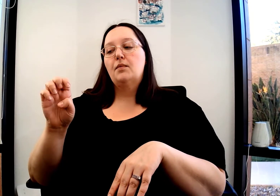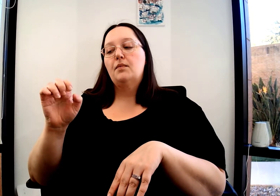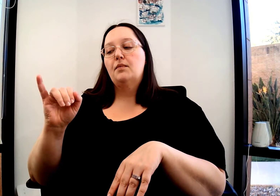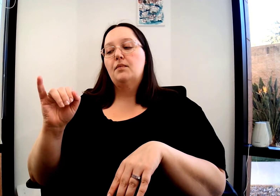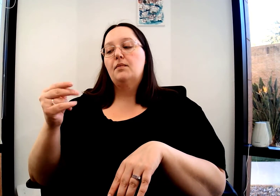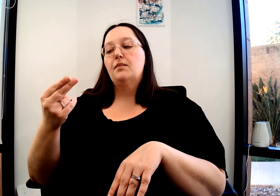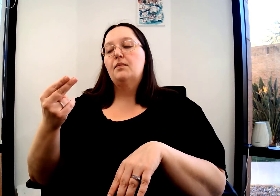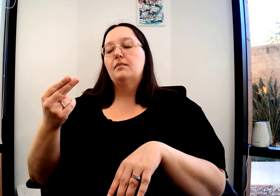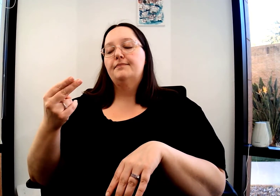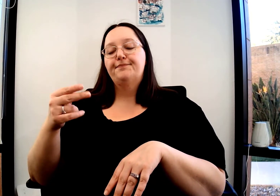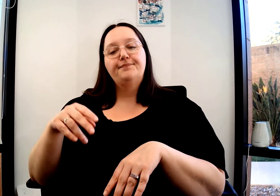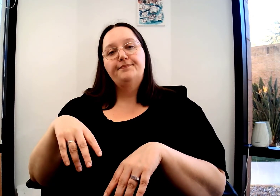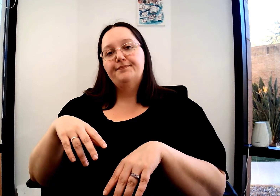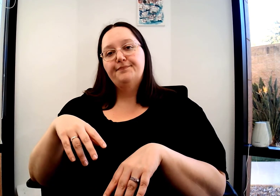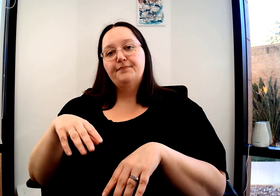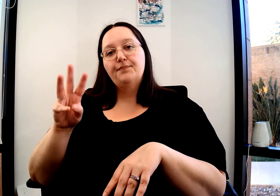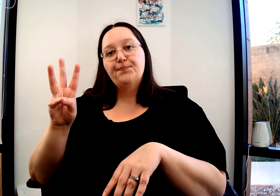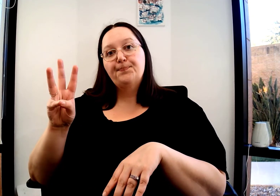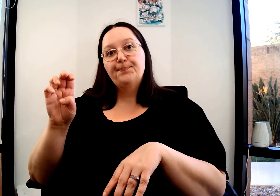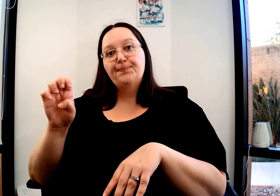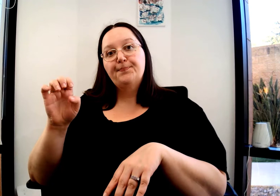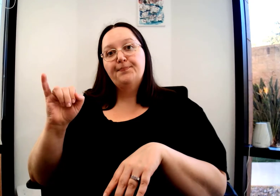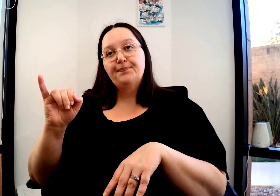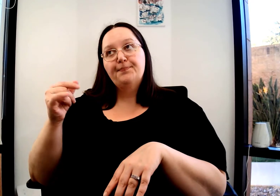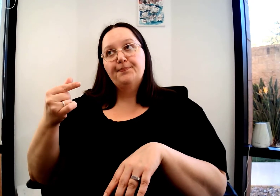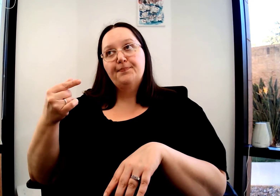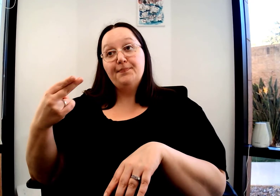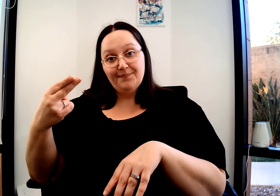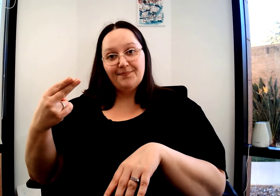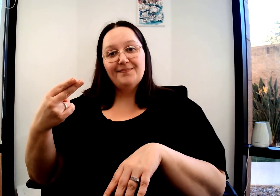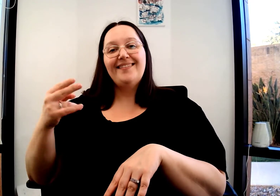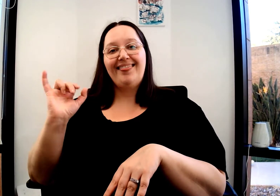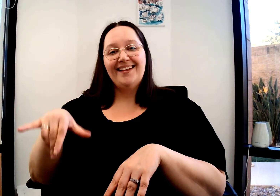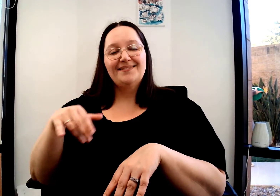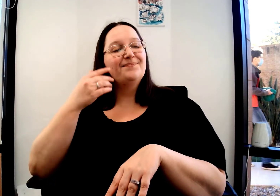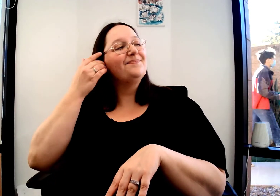To weigh the verb. Man, I'm having a hard time spelling. Weigh.